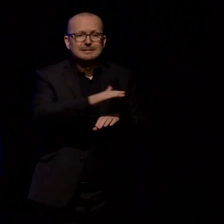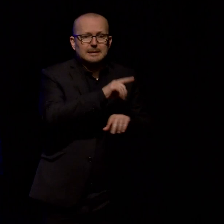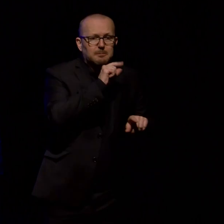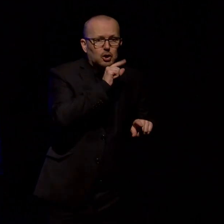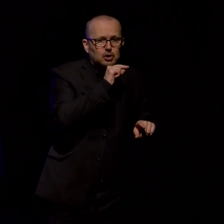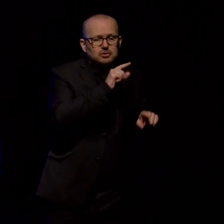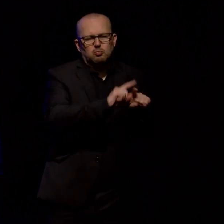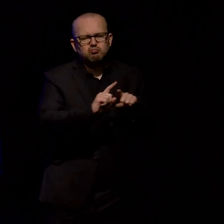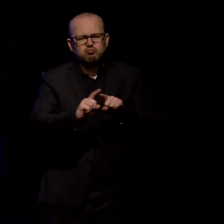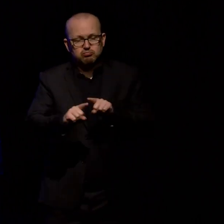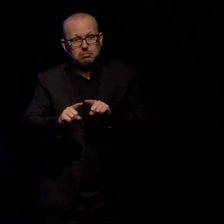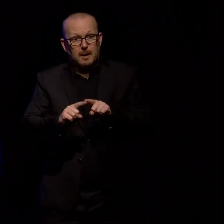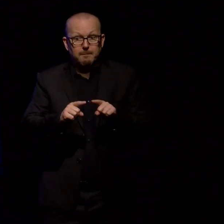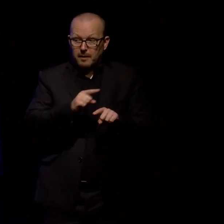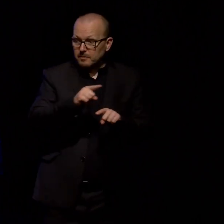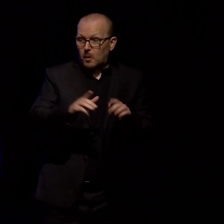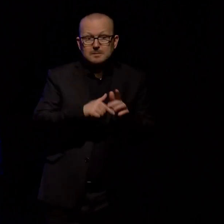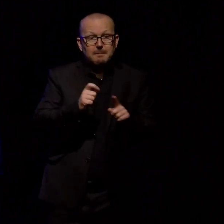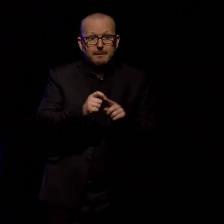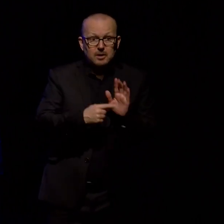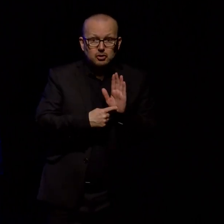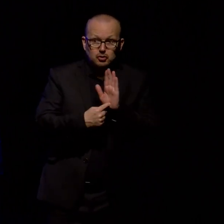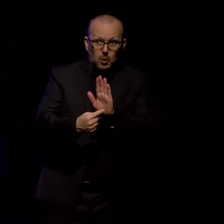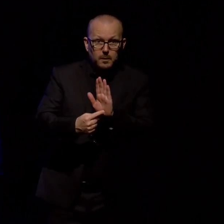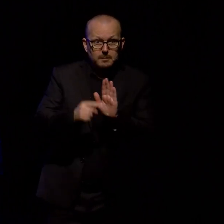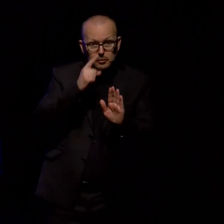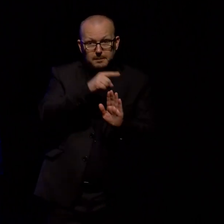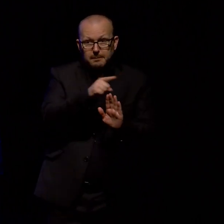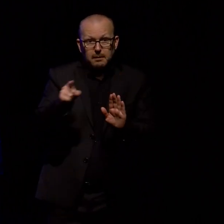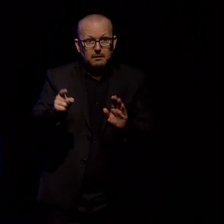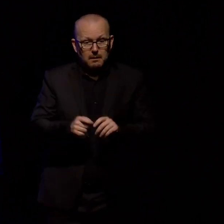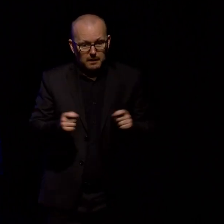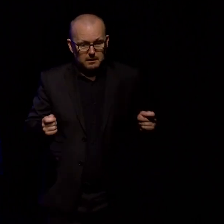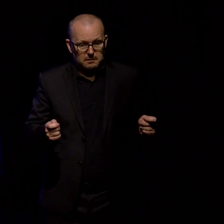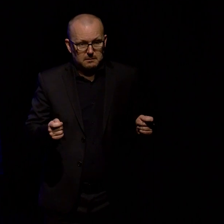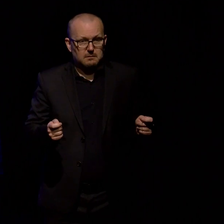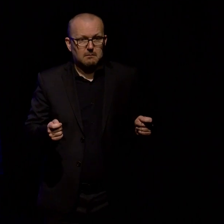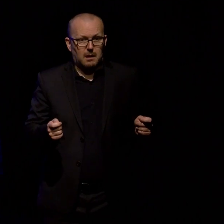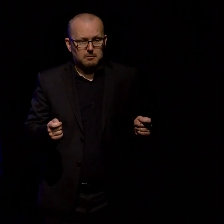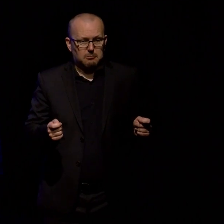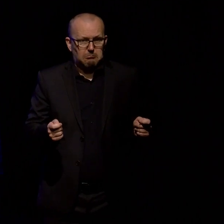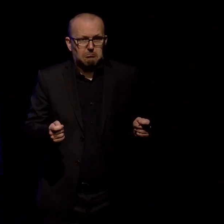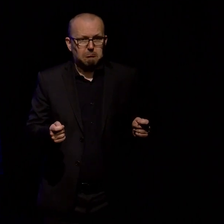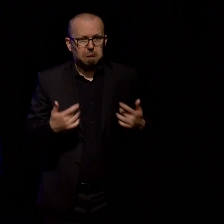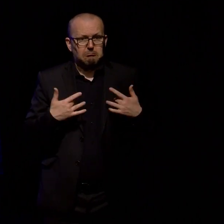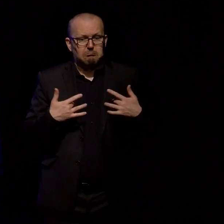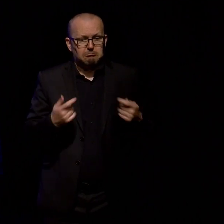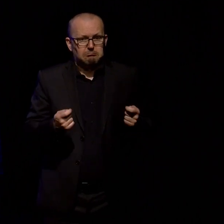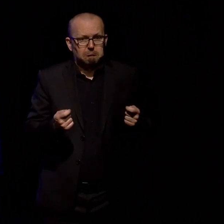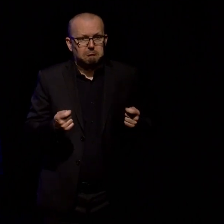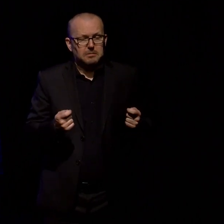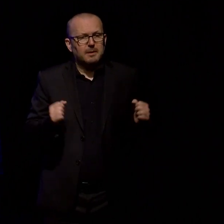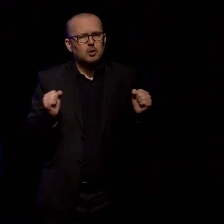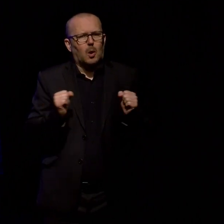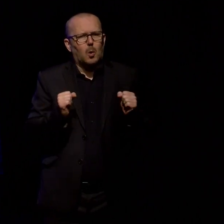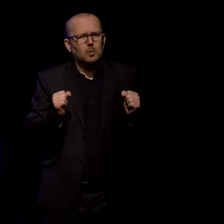and then when I showed those maps to people they just left them really cold there was nothing to hang on